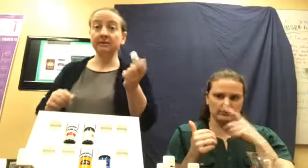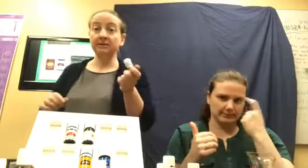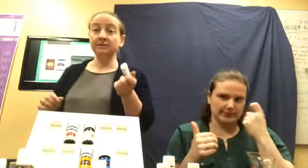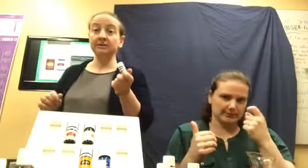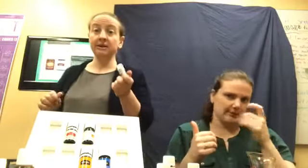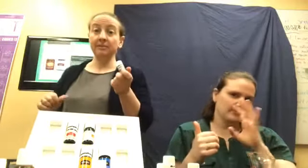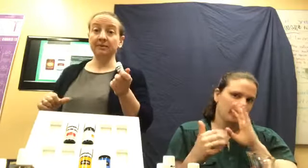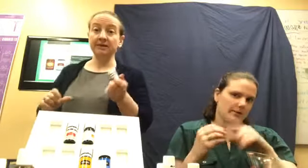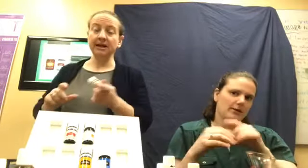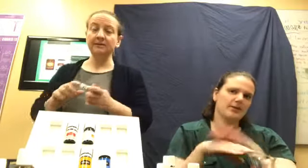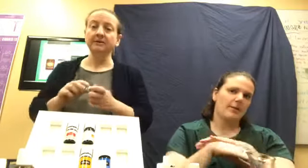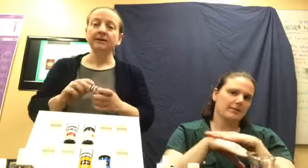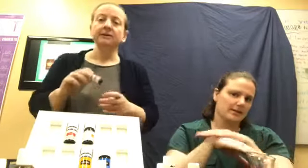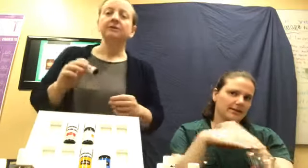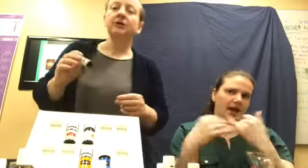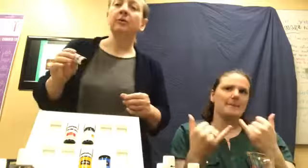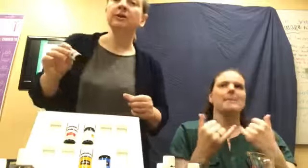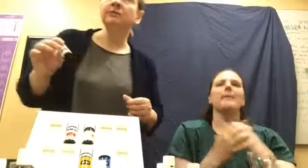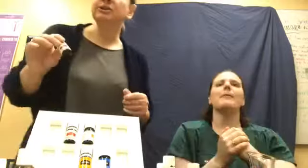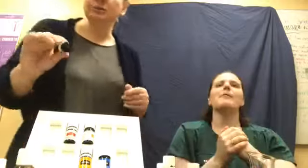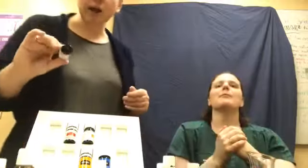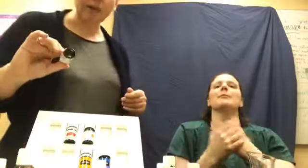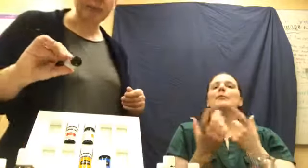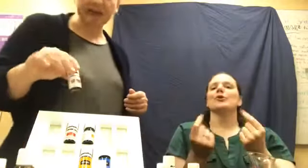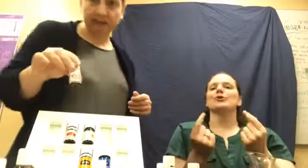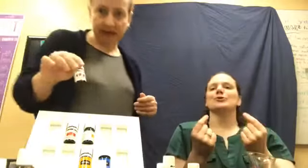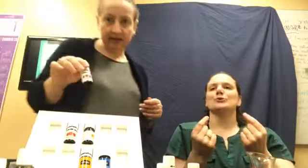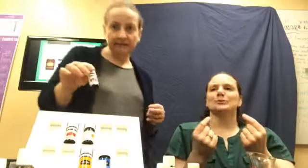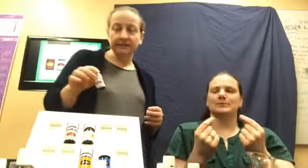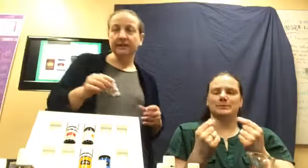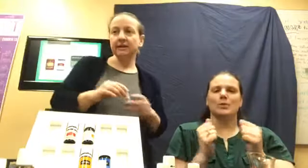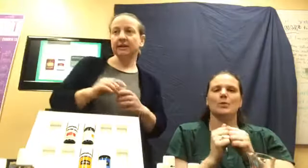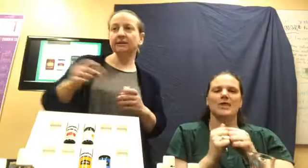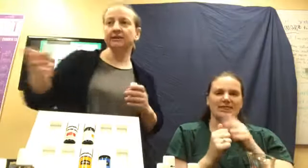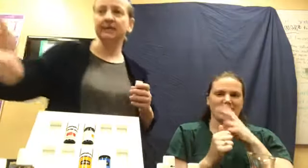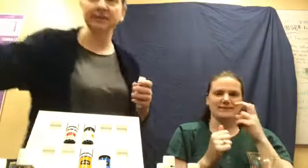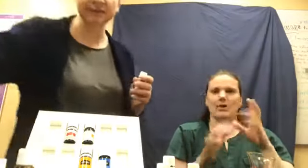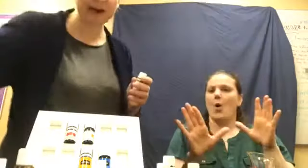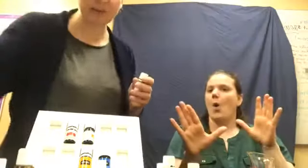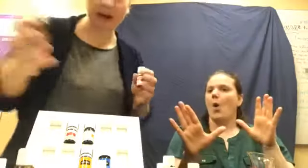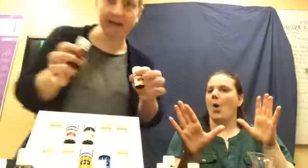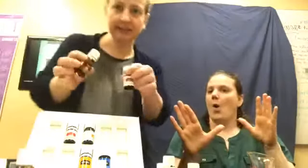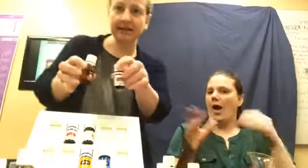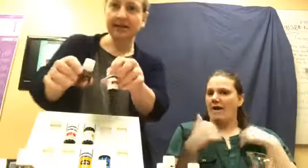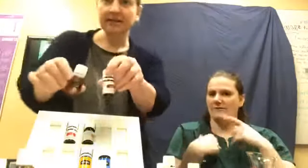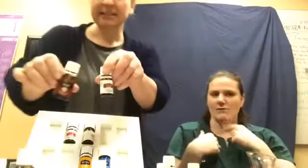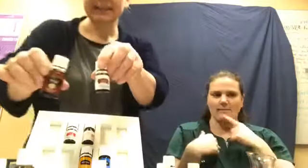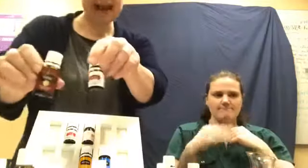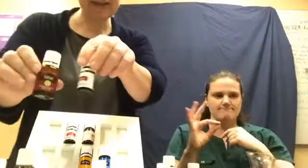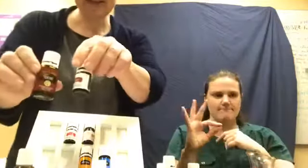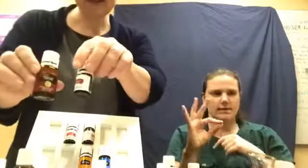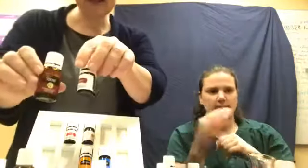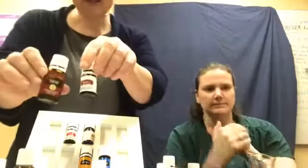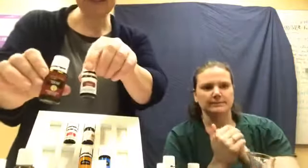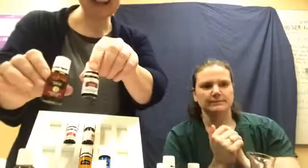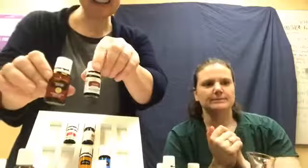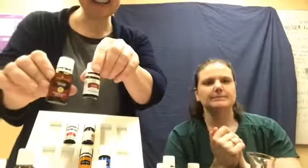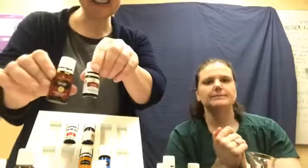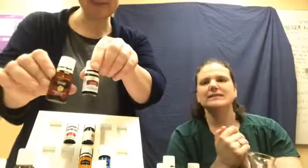topically now. So what you would do topically with thieves, here's a, here's a red bottle. See, see how they're, they're exactly the same